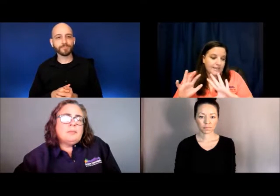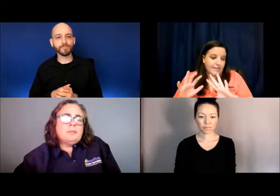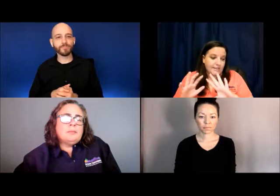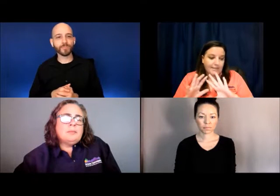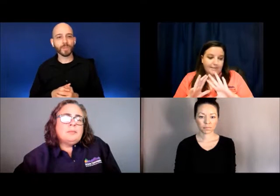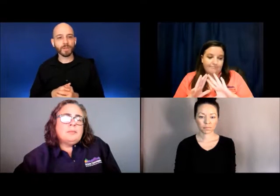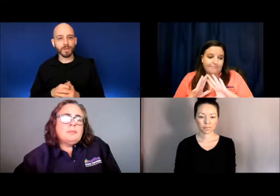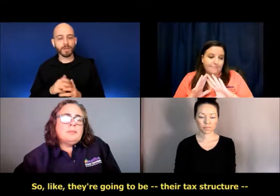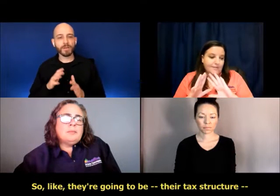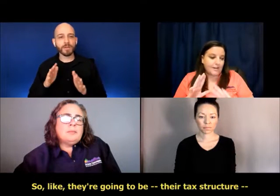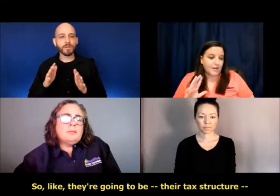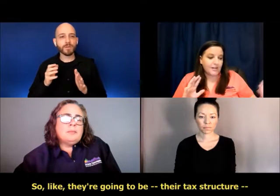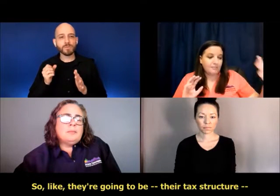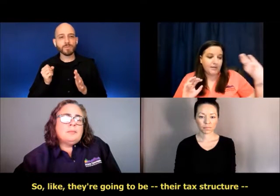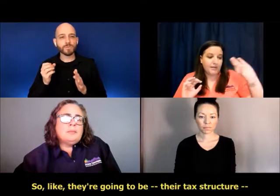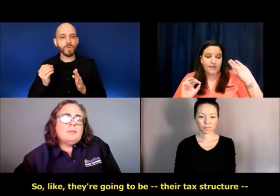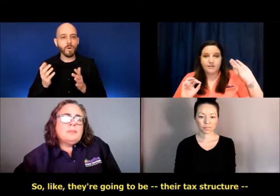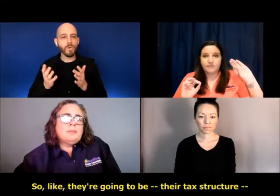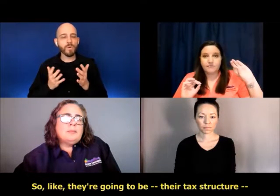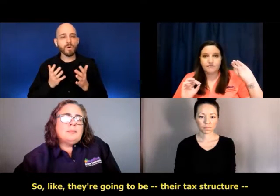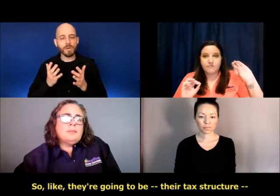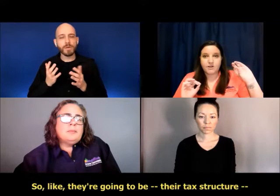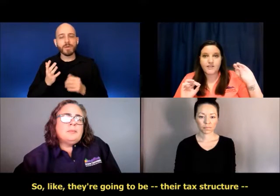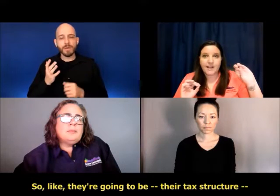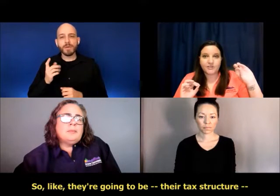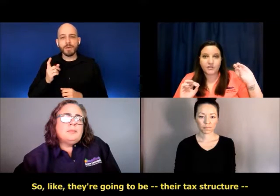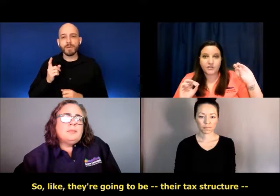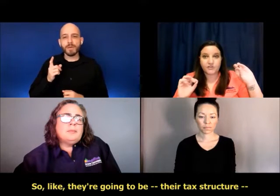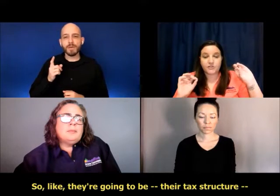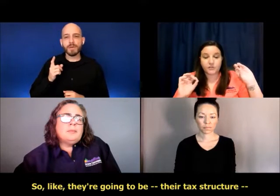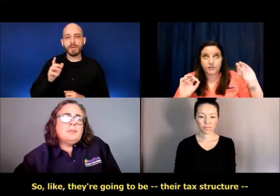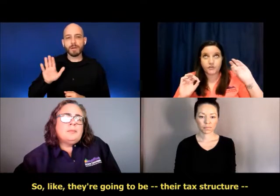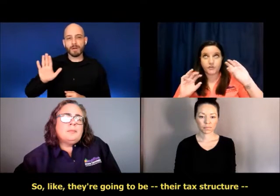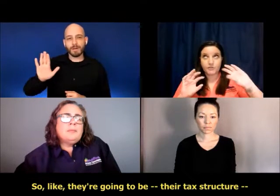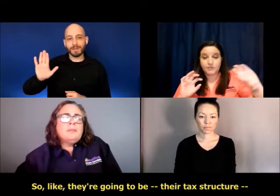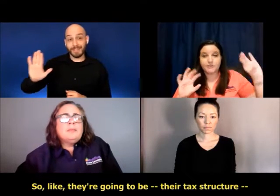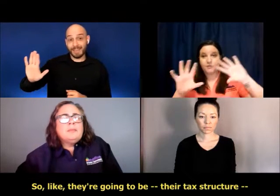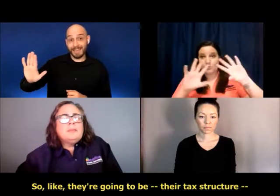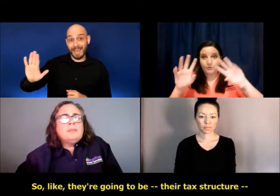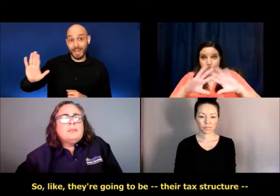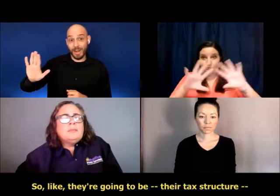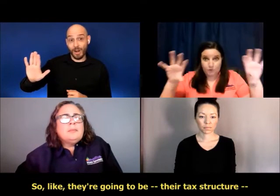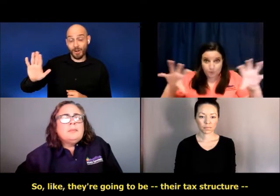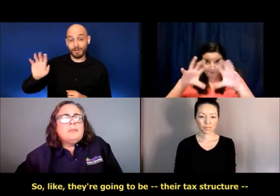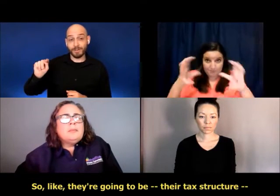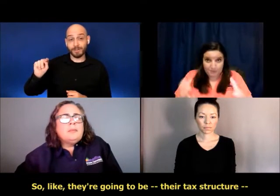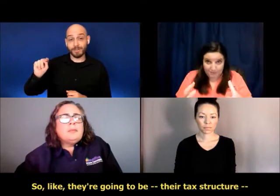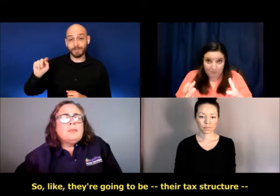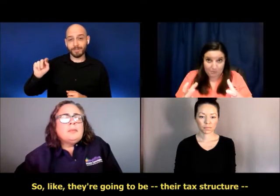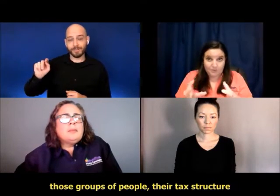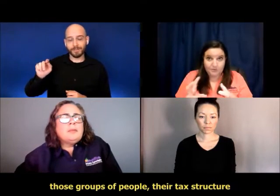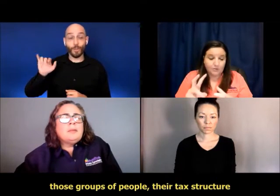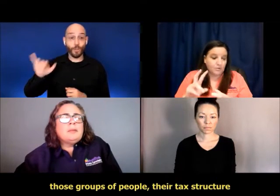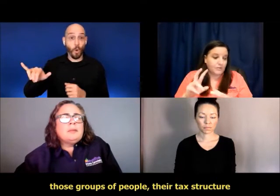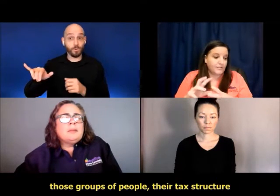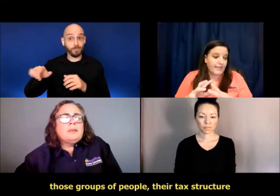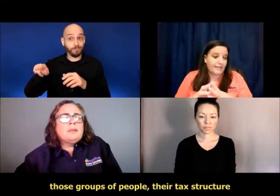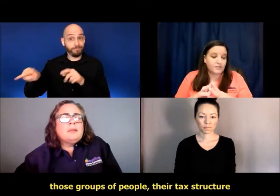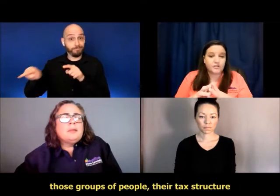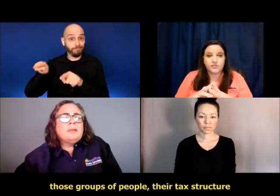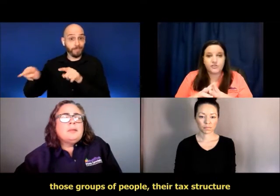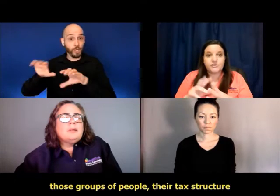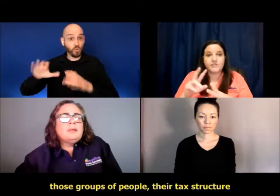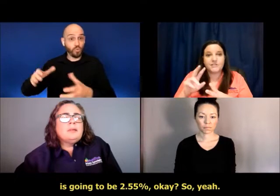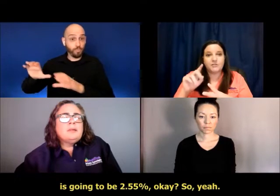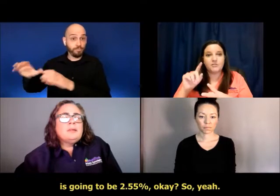like, they're going to be, their tax structure, those, those groups of people, their